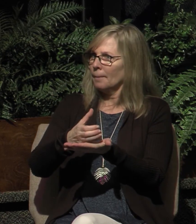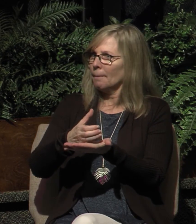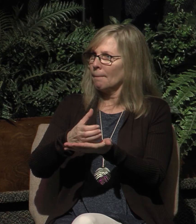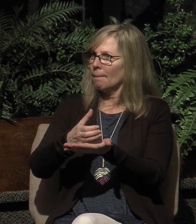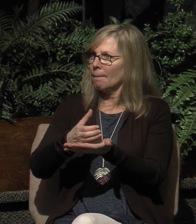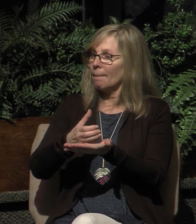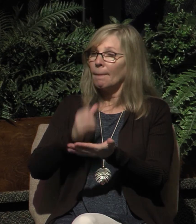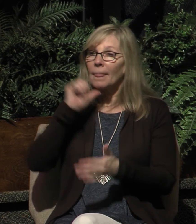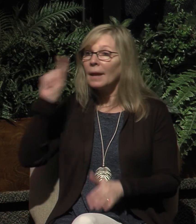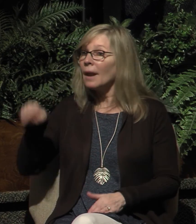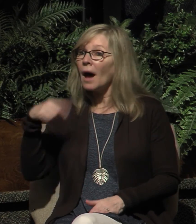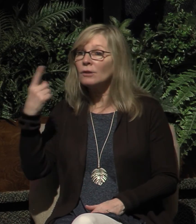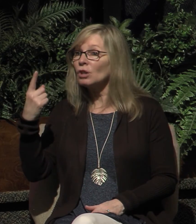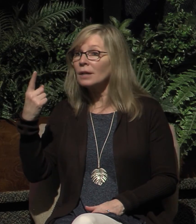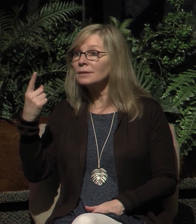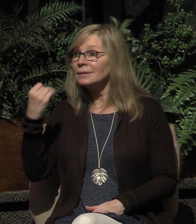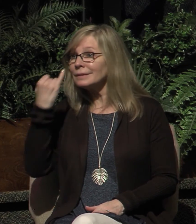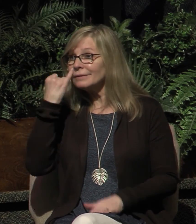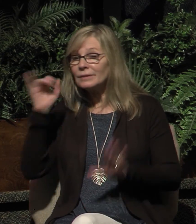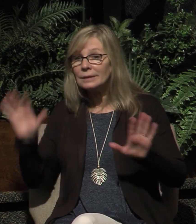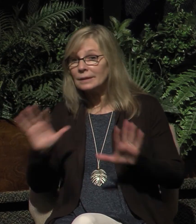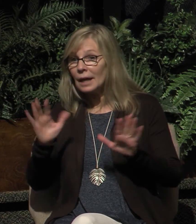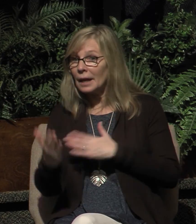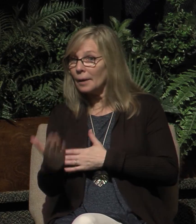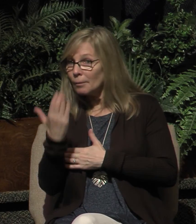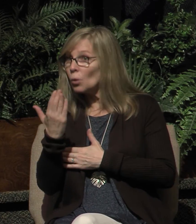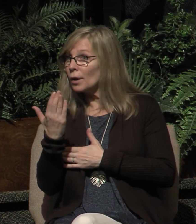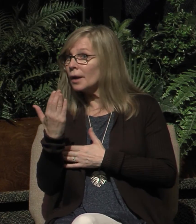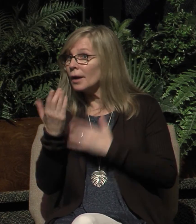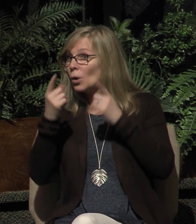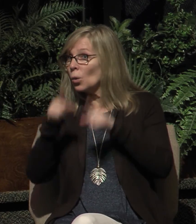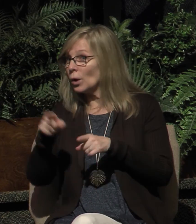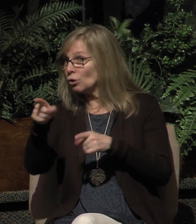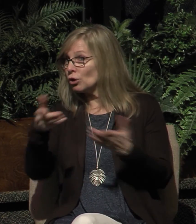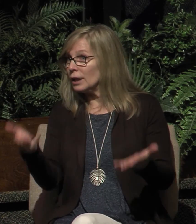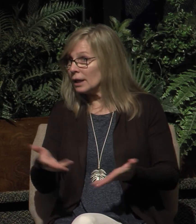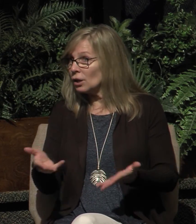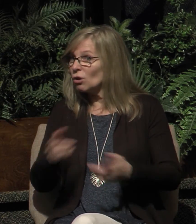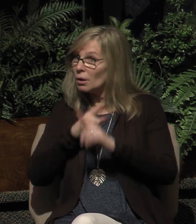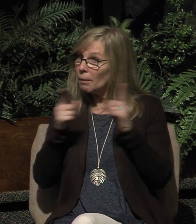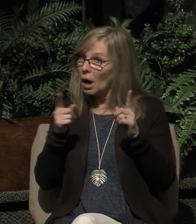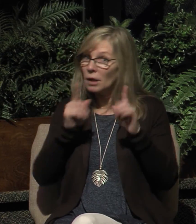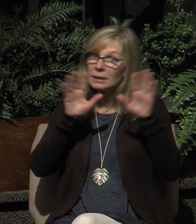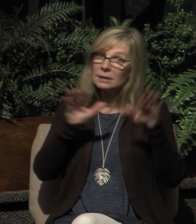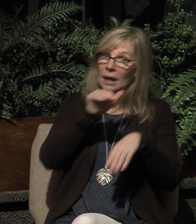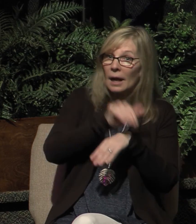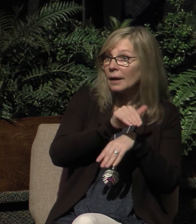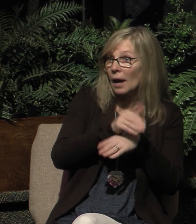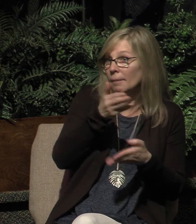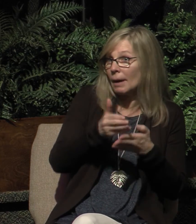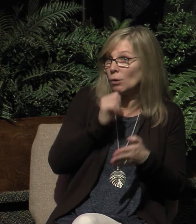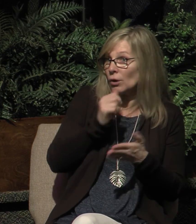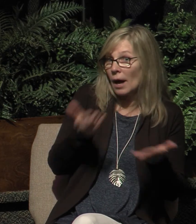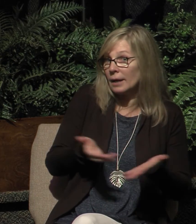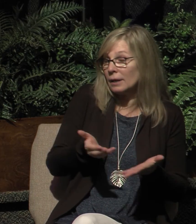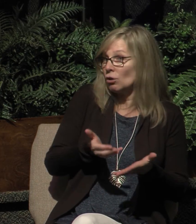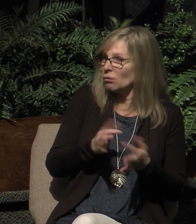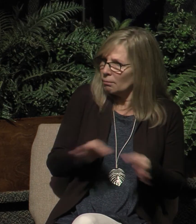not just when we have it Sunday mornings when you're here but Sunday nights when you might not be here it's important